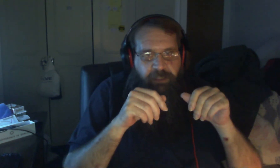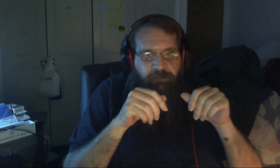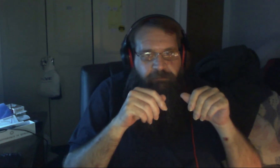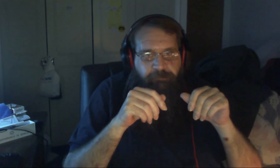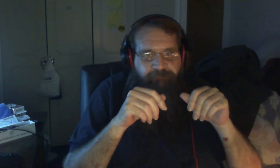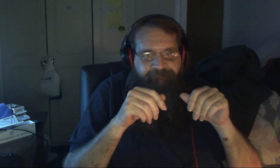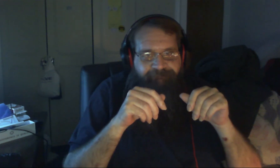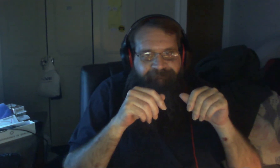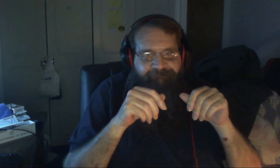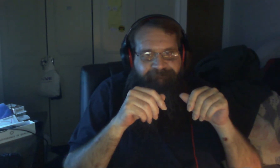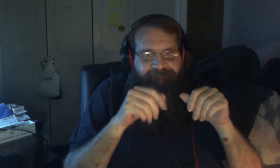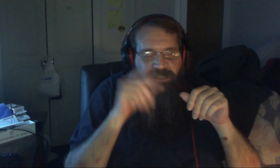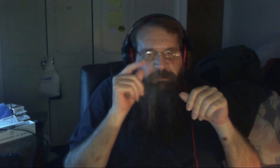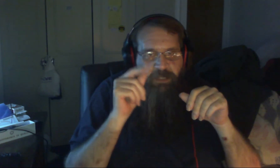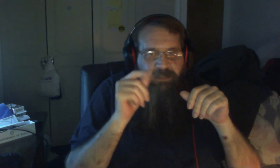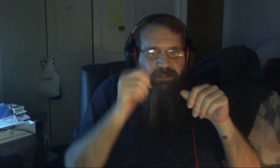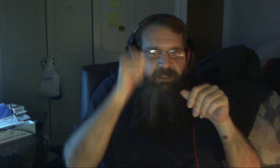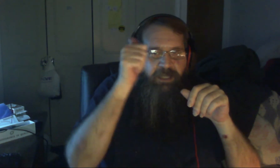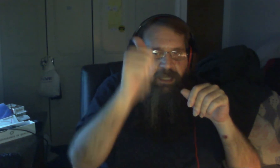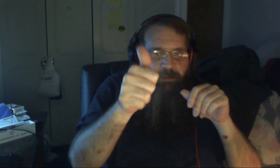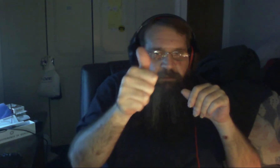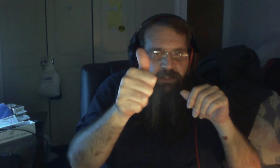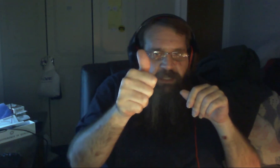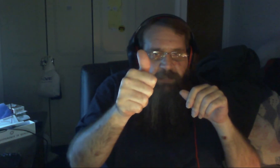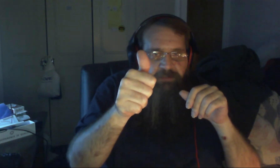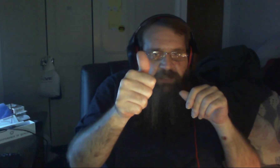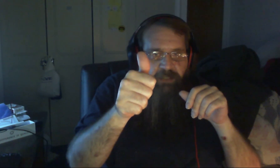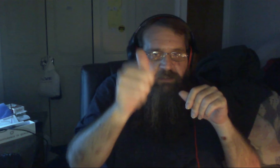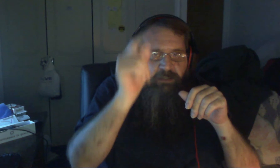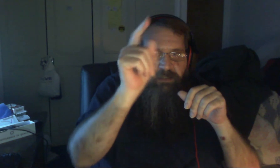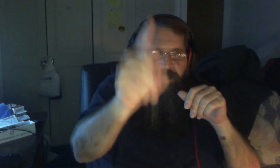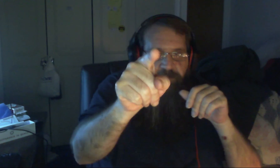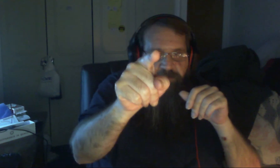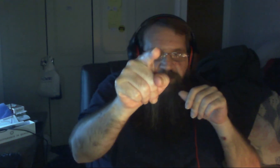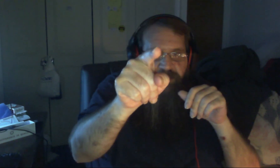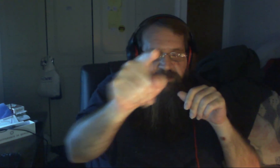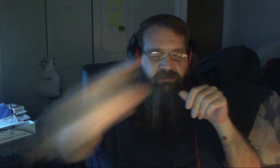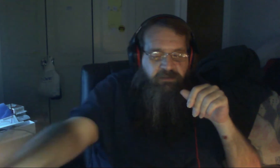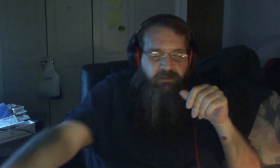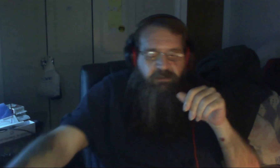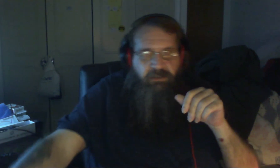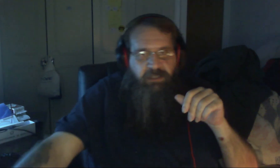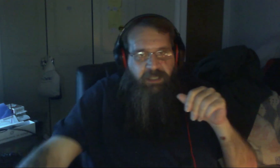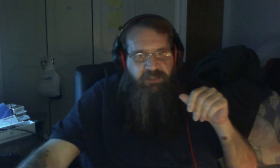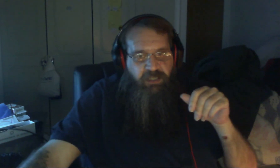but happy birthday my friend love your face catch you later